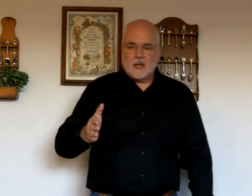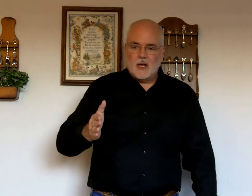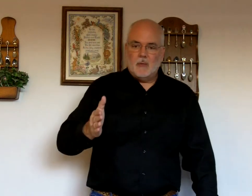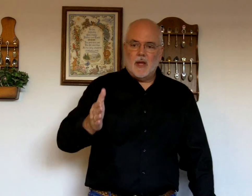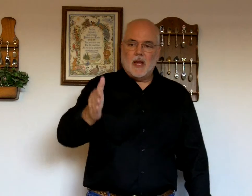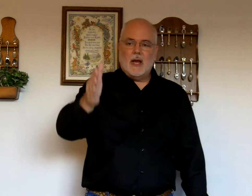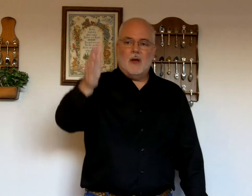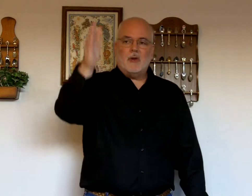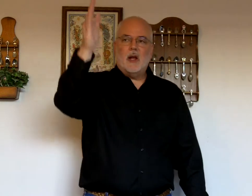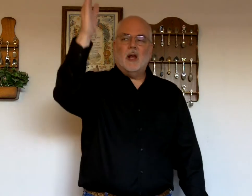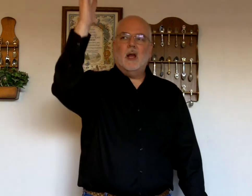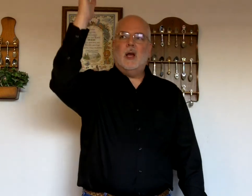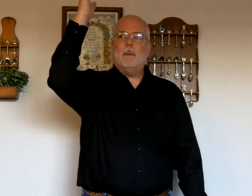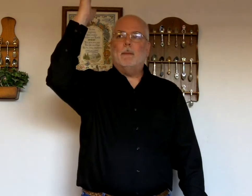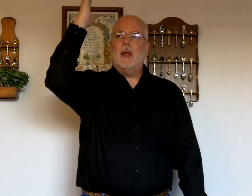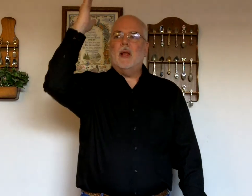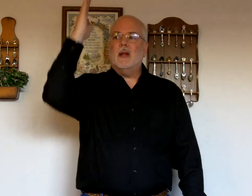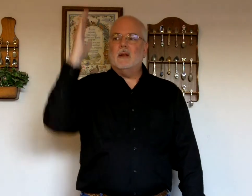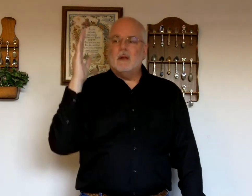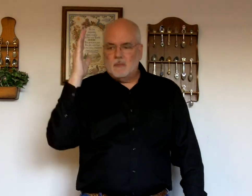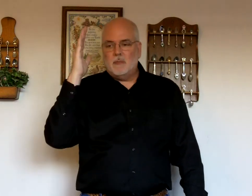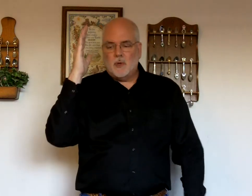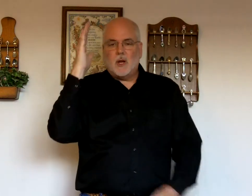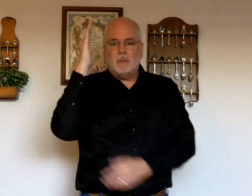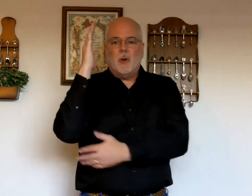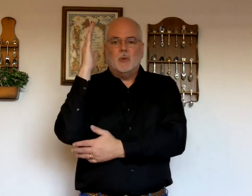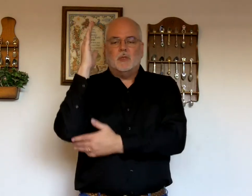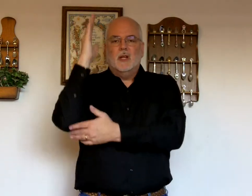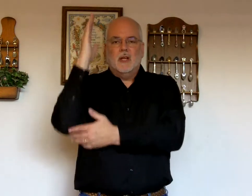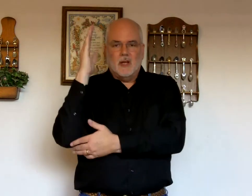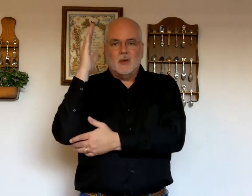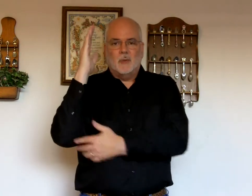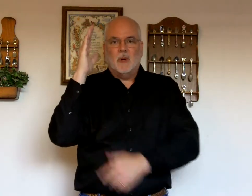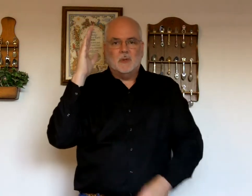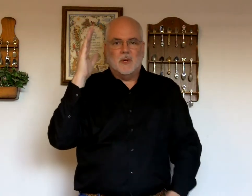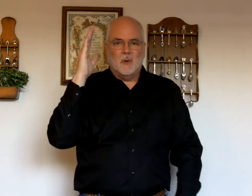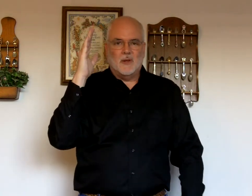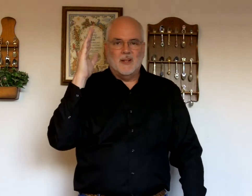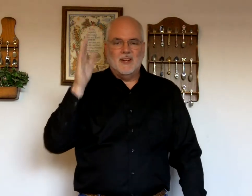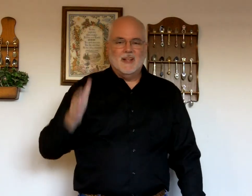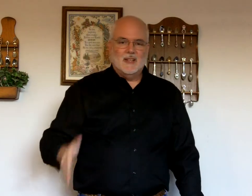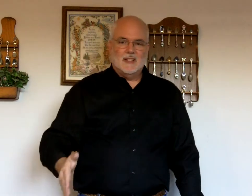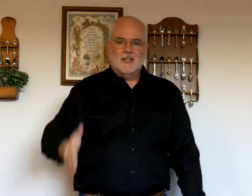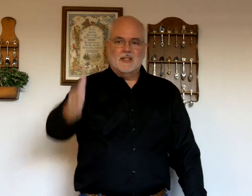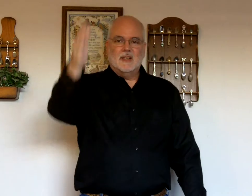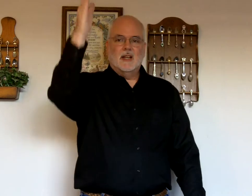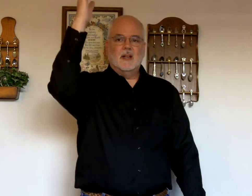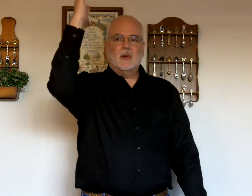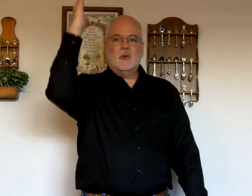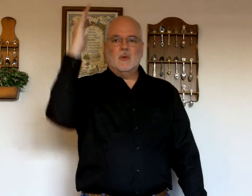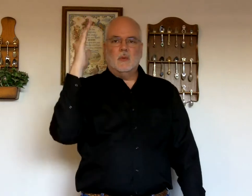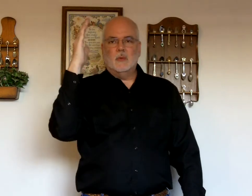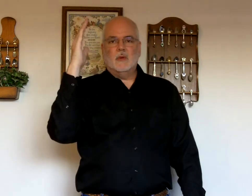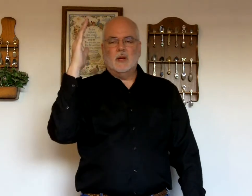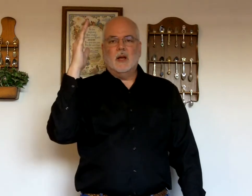coming out up and putting a post into a post hole God